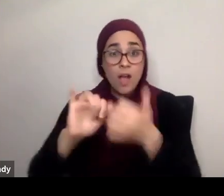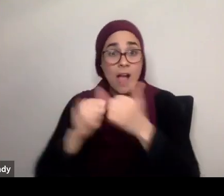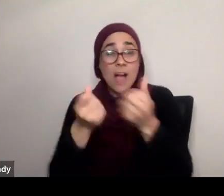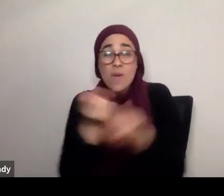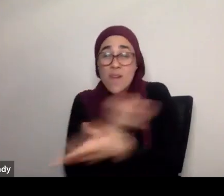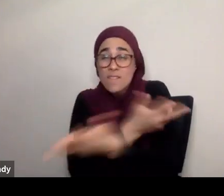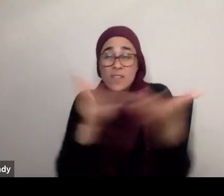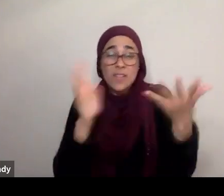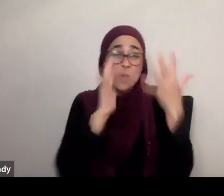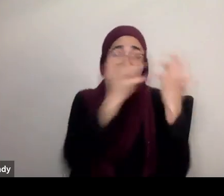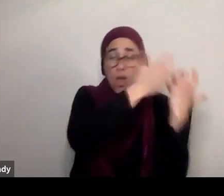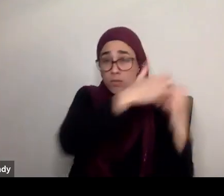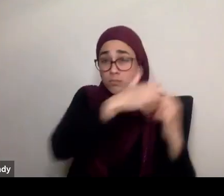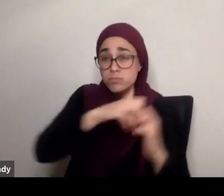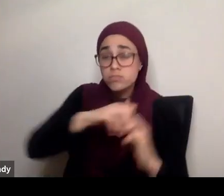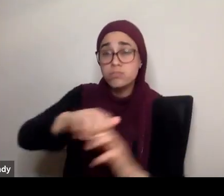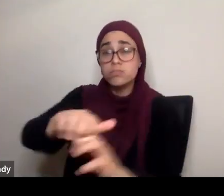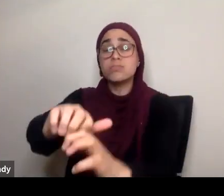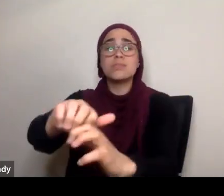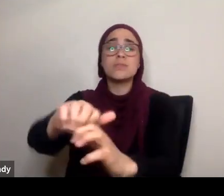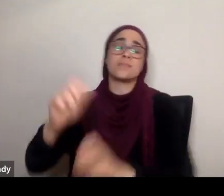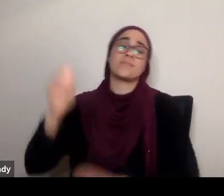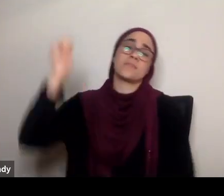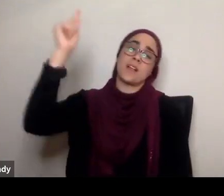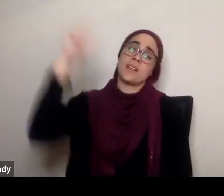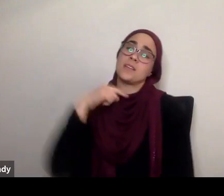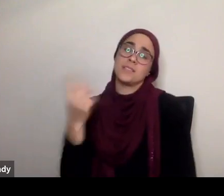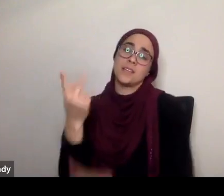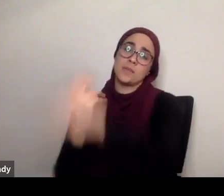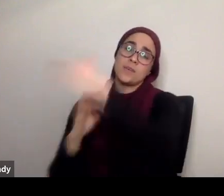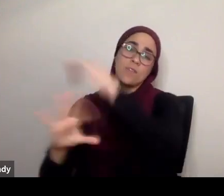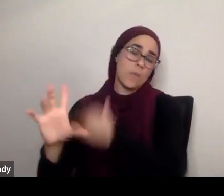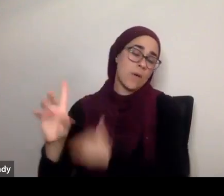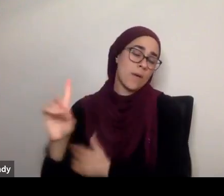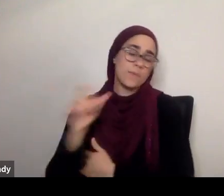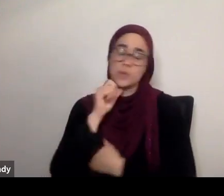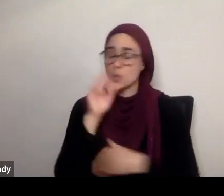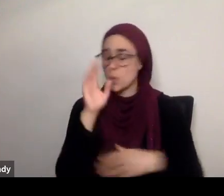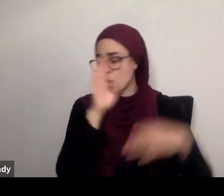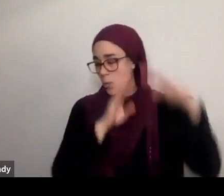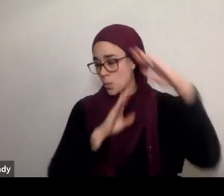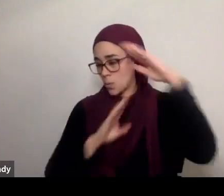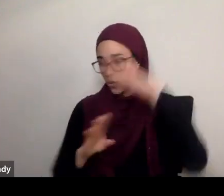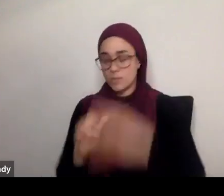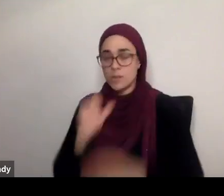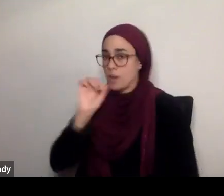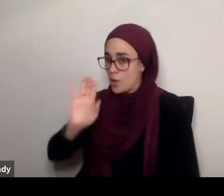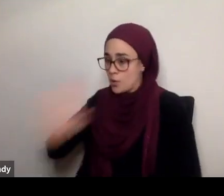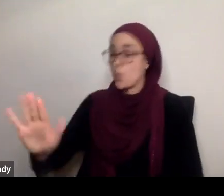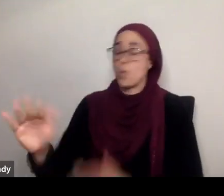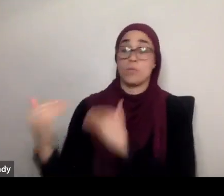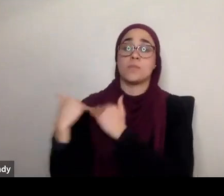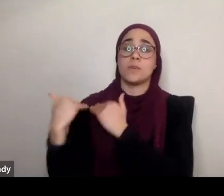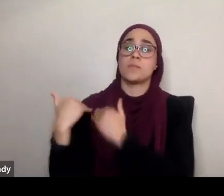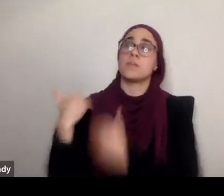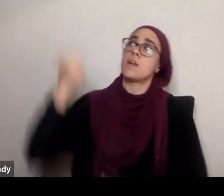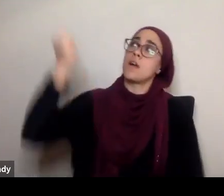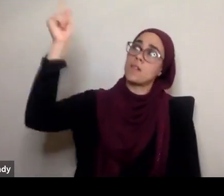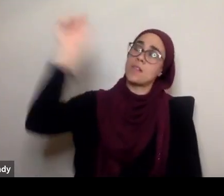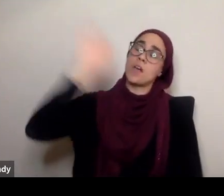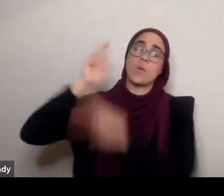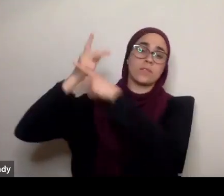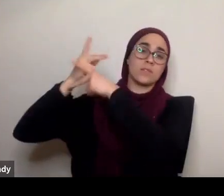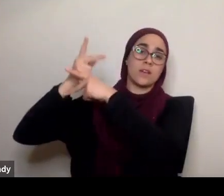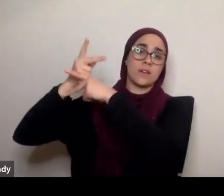that going to be manageable? Allah subhanahu wa'ala tells Rasulullah sallam, don't worry about it. Allah is the one that's going to take care of that. And that's very